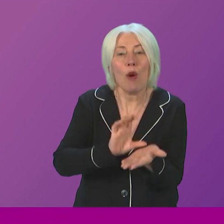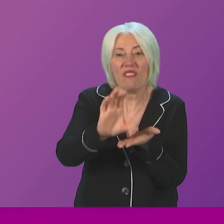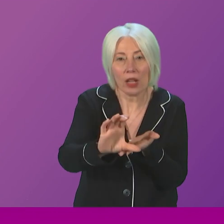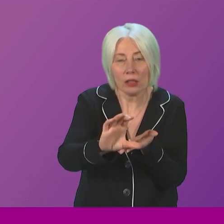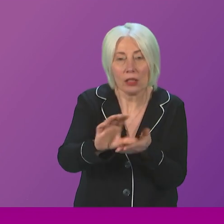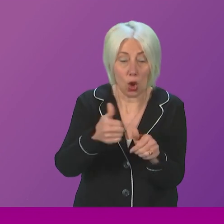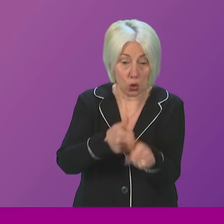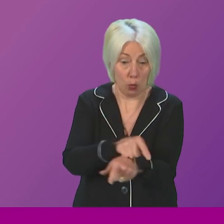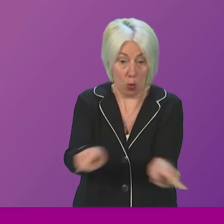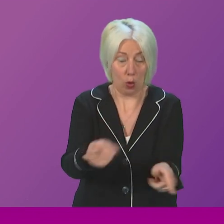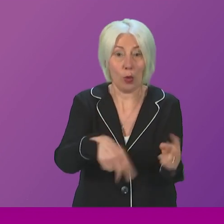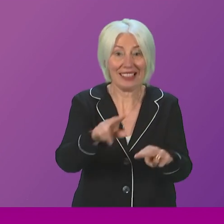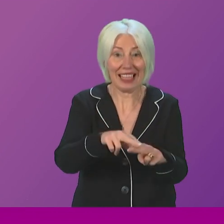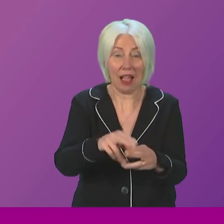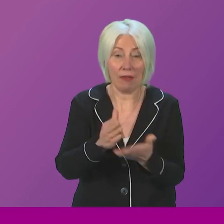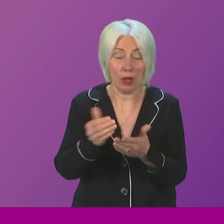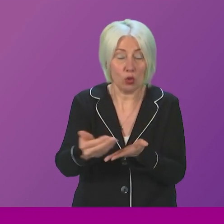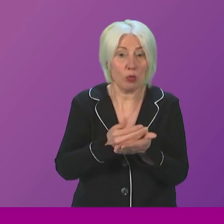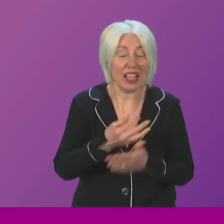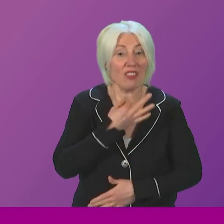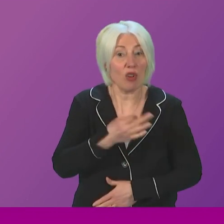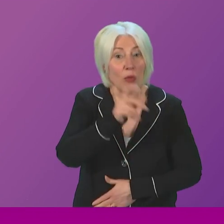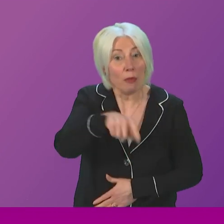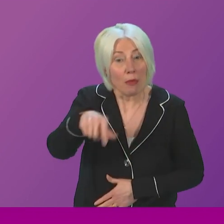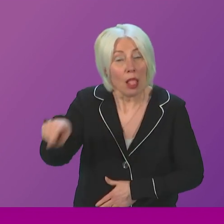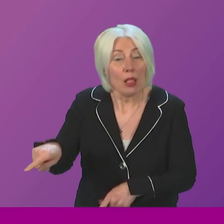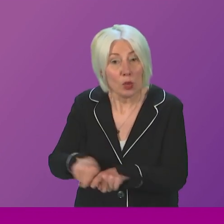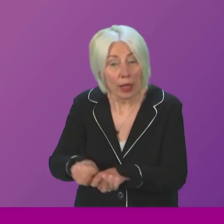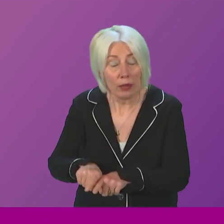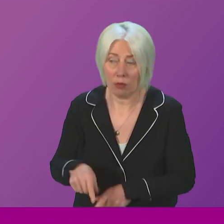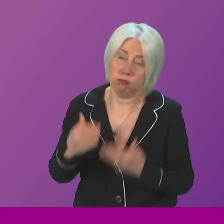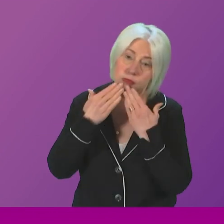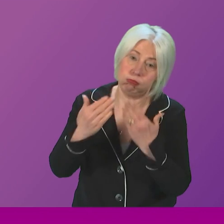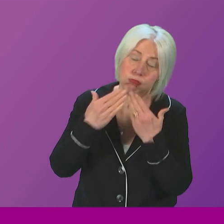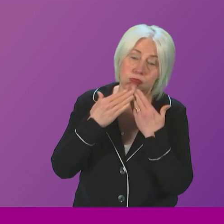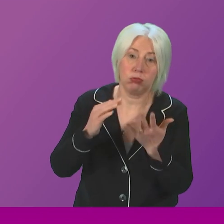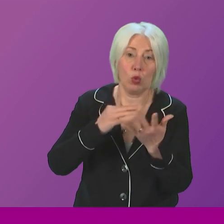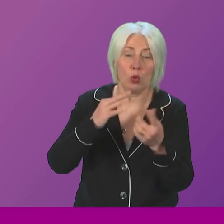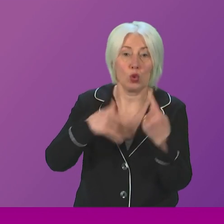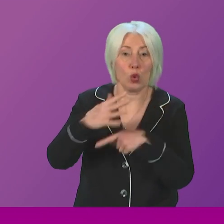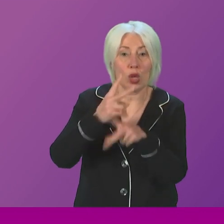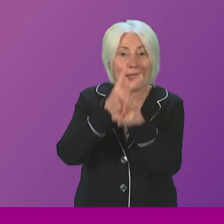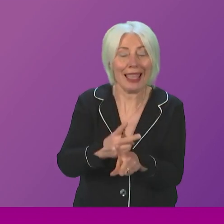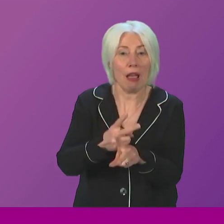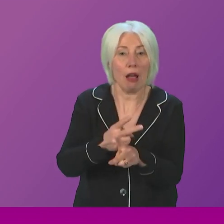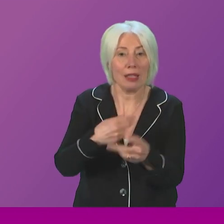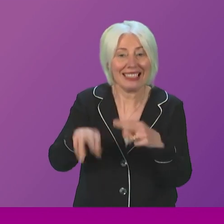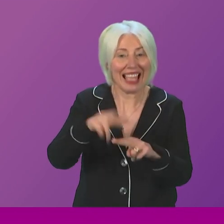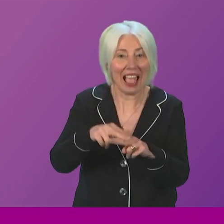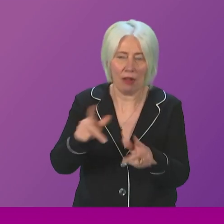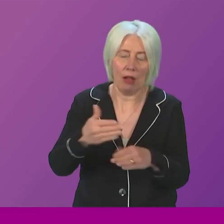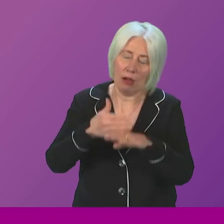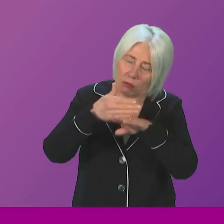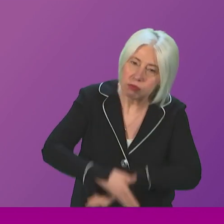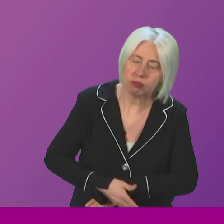support the workforce and protect our most vulnerable people. I want to thank the care workforce for all the vital work